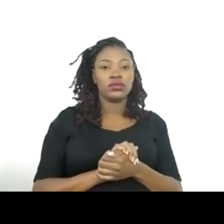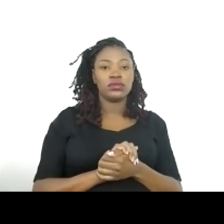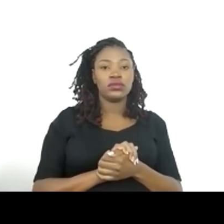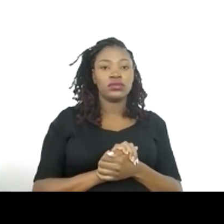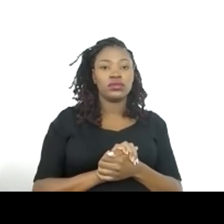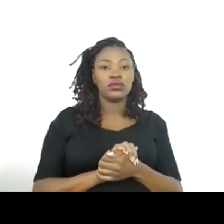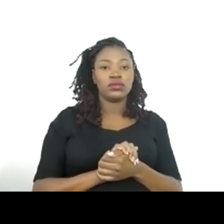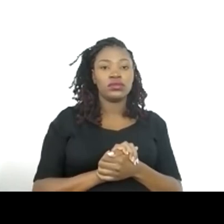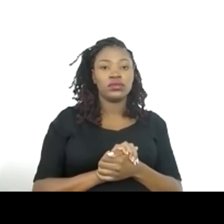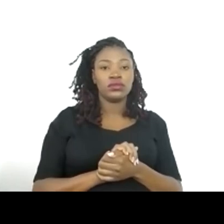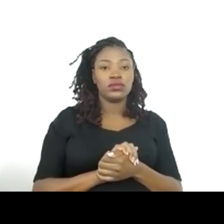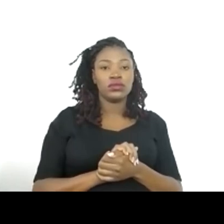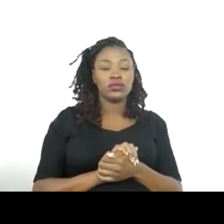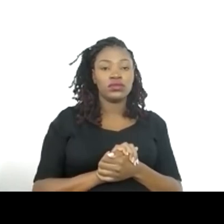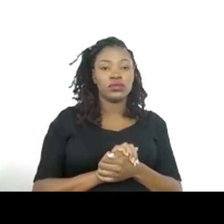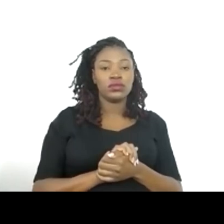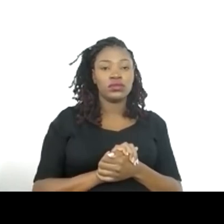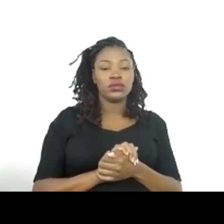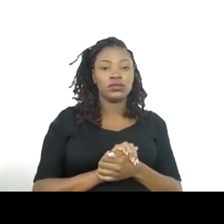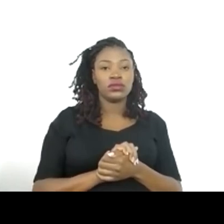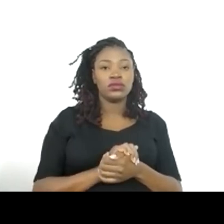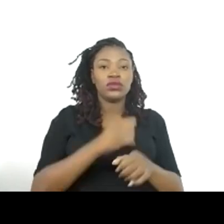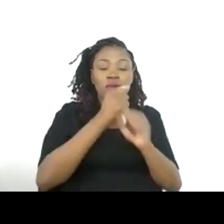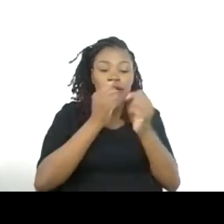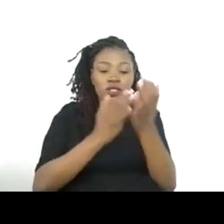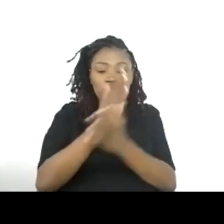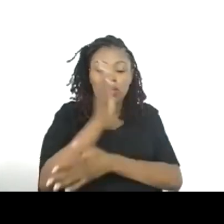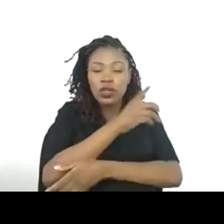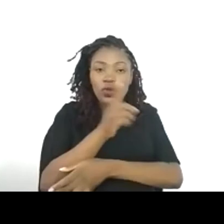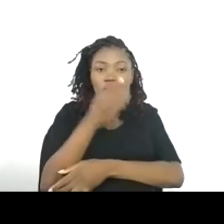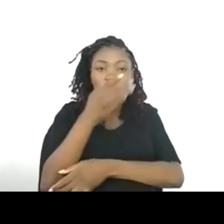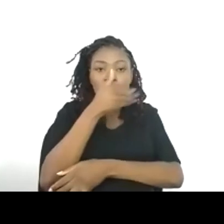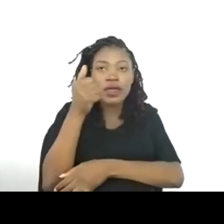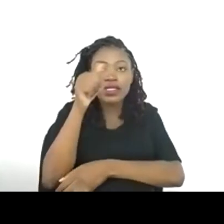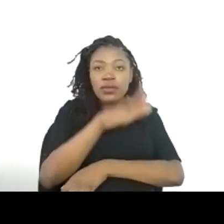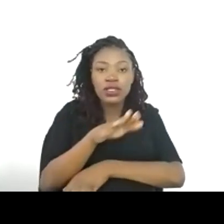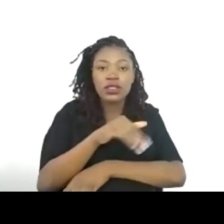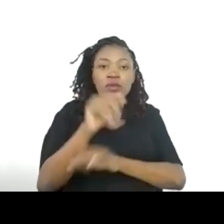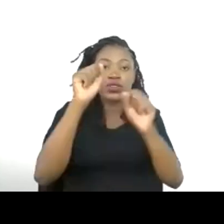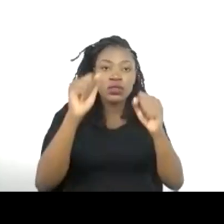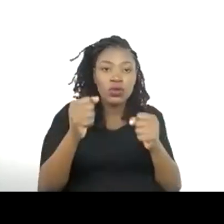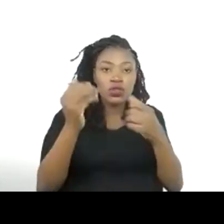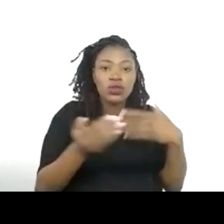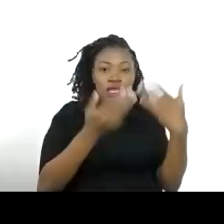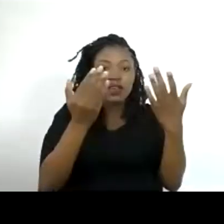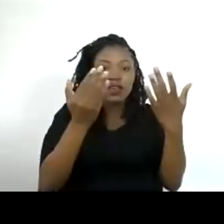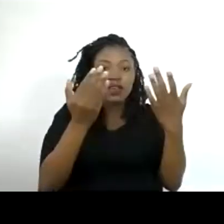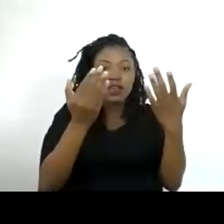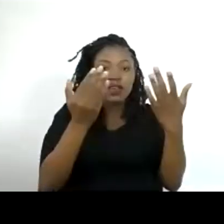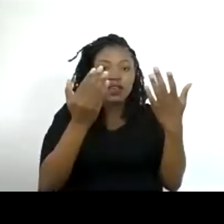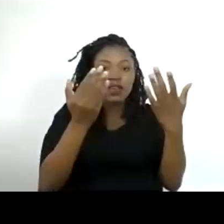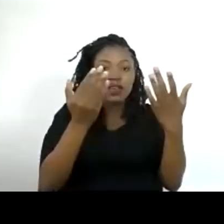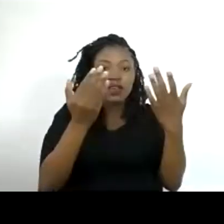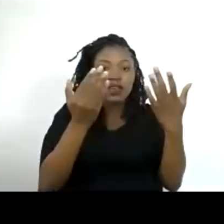I keep laughing at myself. It's been a year and a half. And at times, I still forget to to unmute. I'm sure a lot of you can feel me